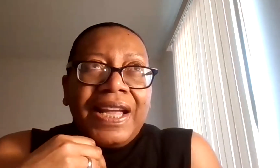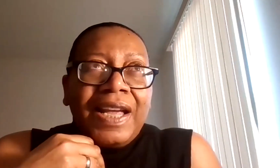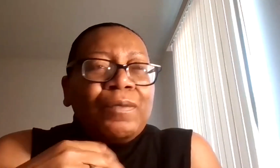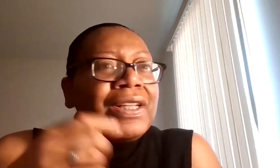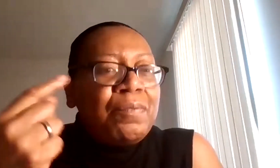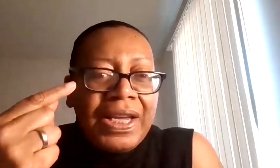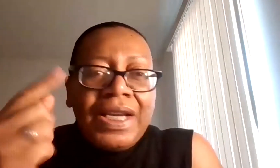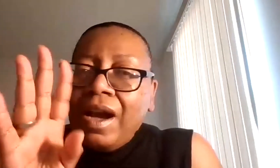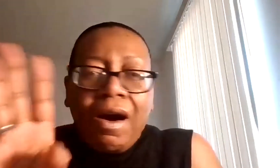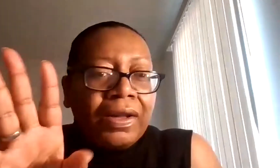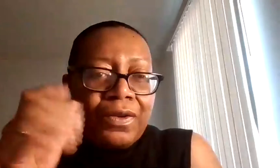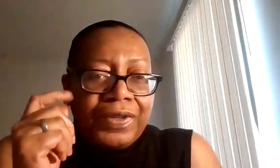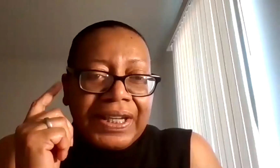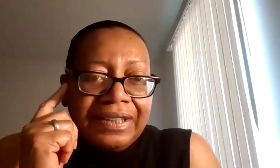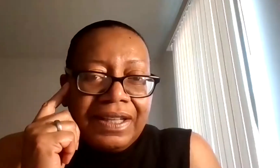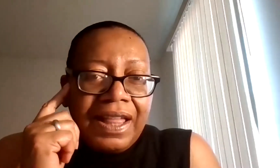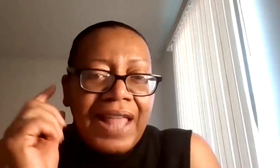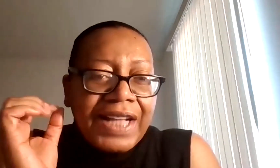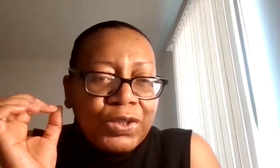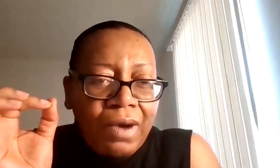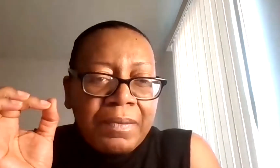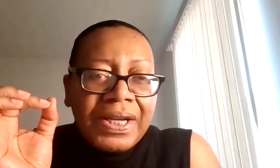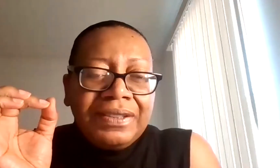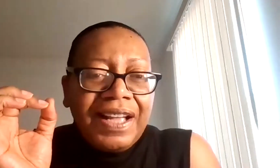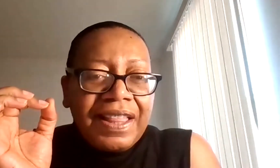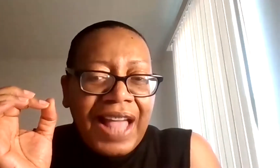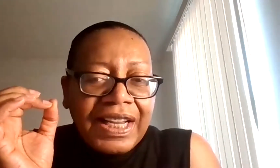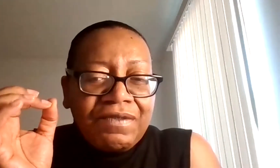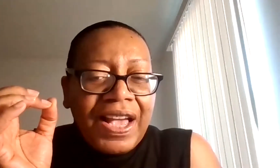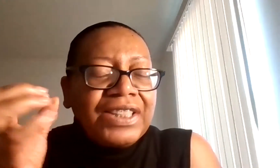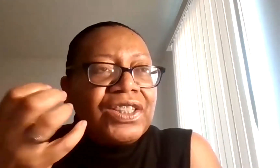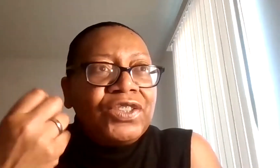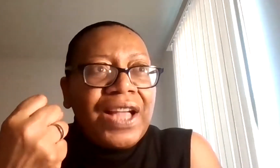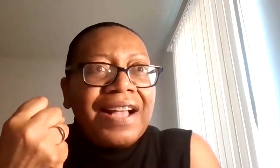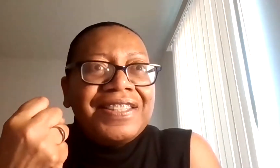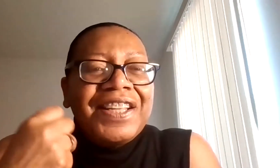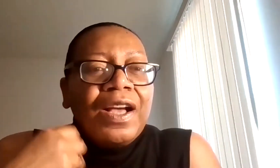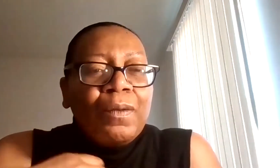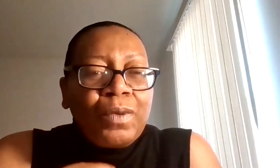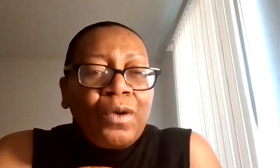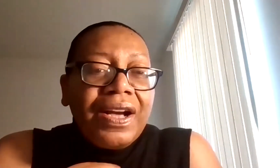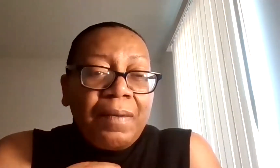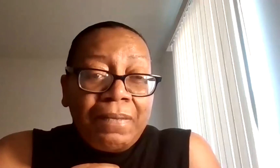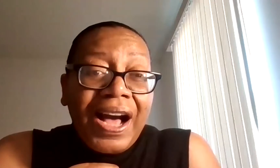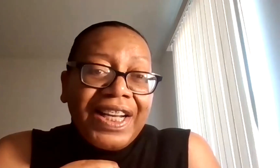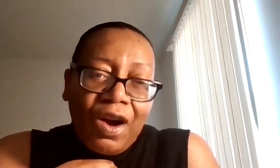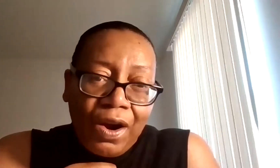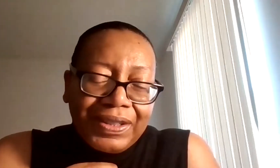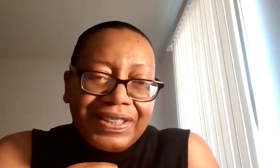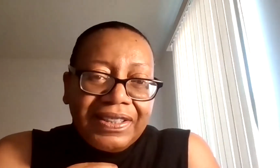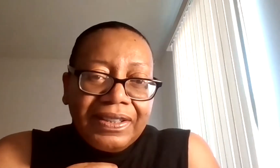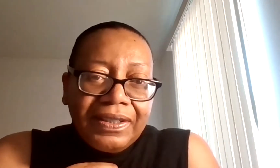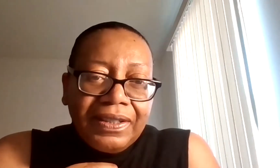It was me all over again. That trauma, that event, just broke my